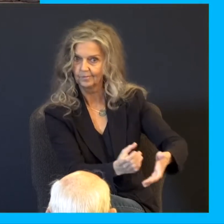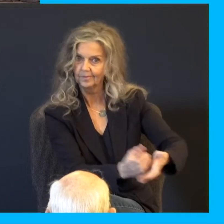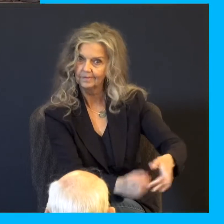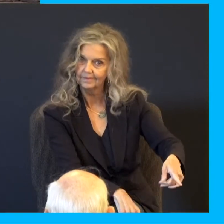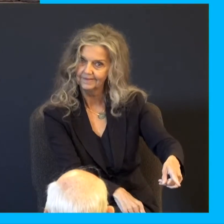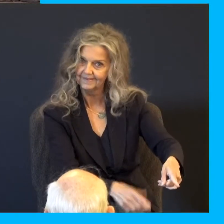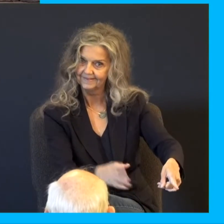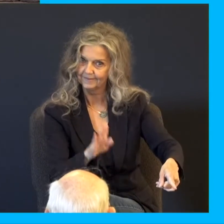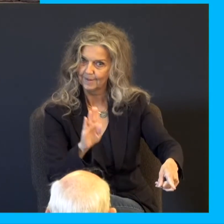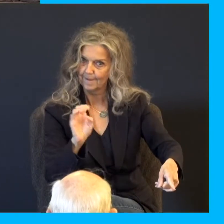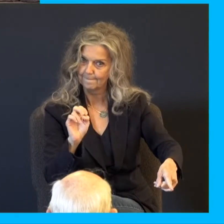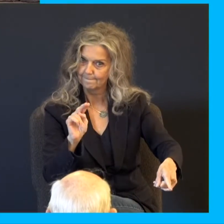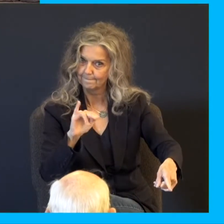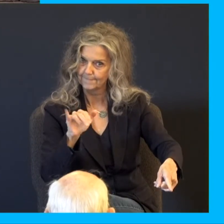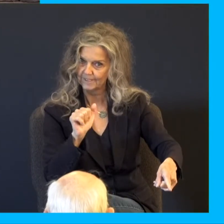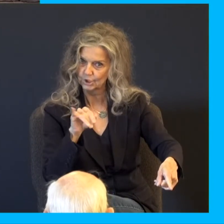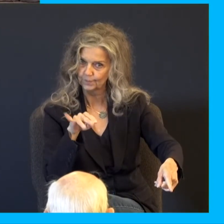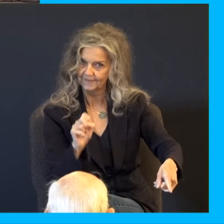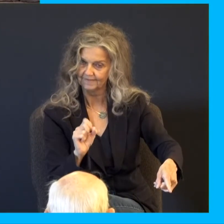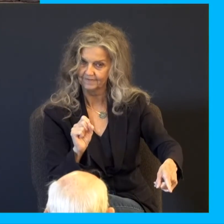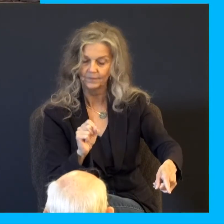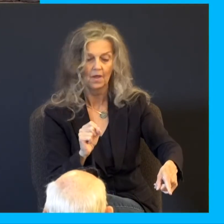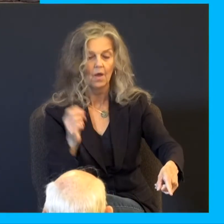why did Joseph put, once again, all their money in their sacks?